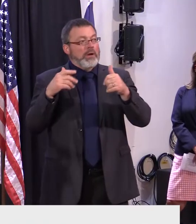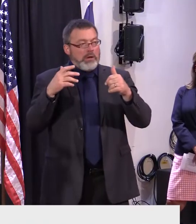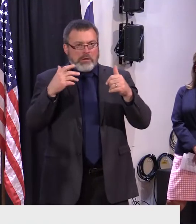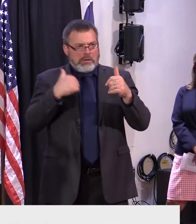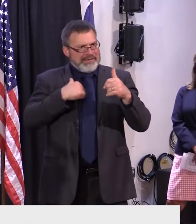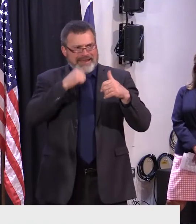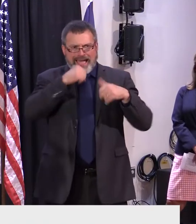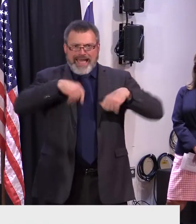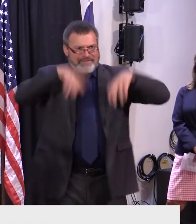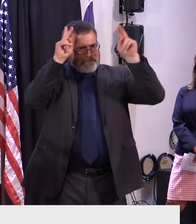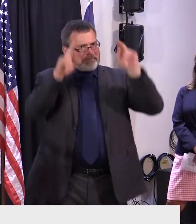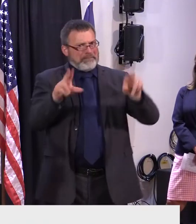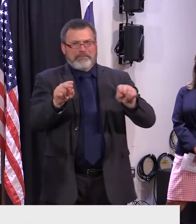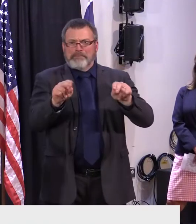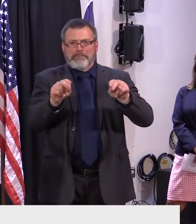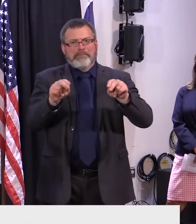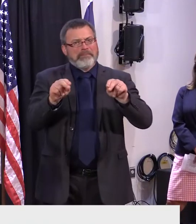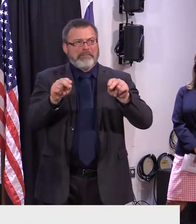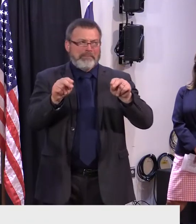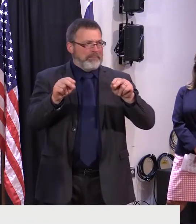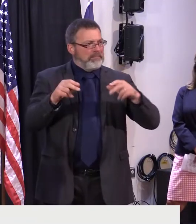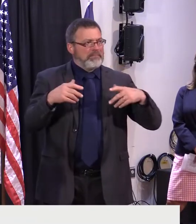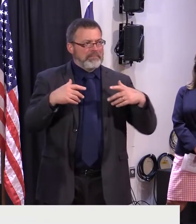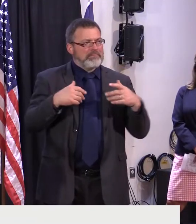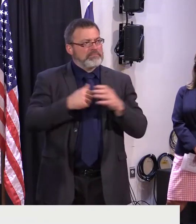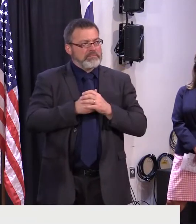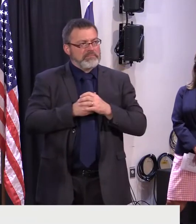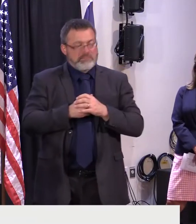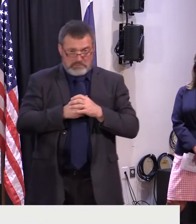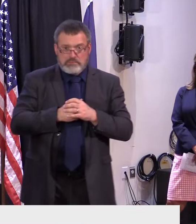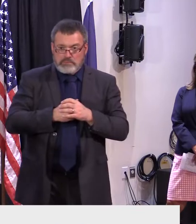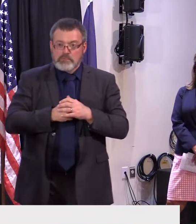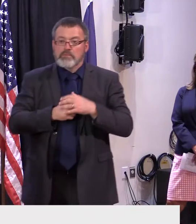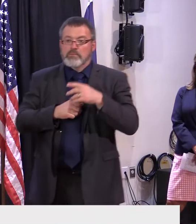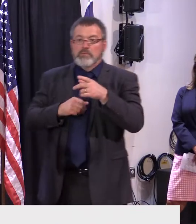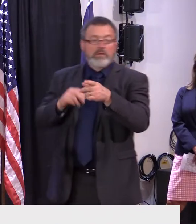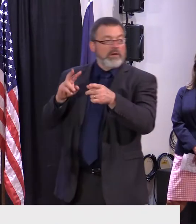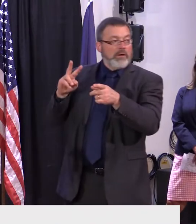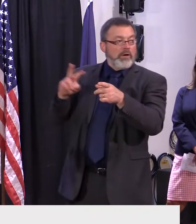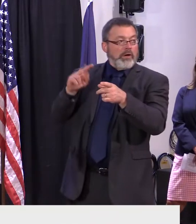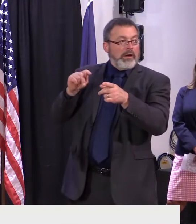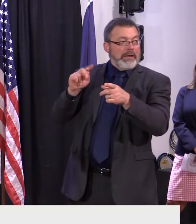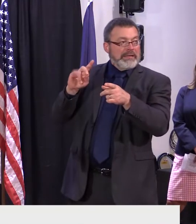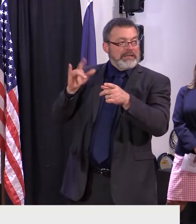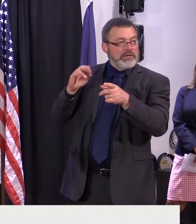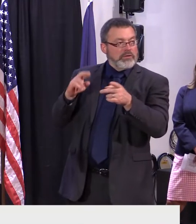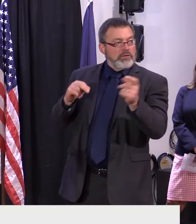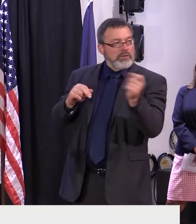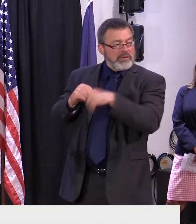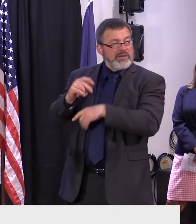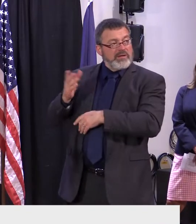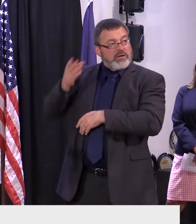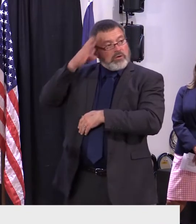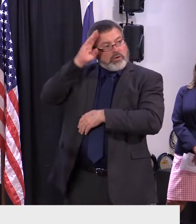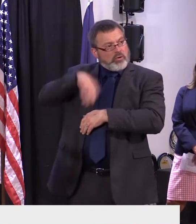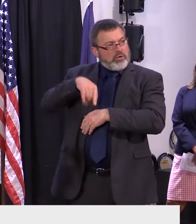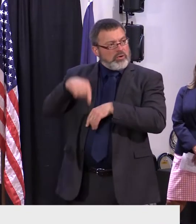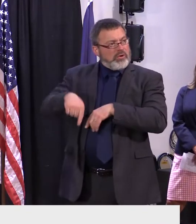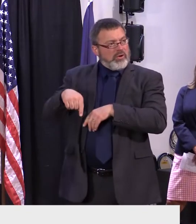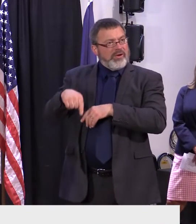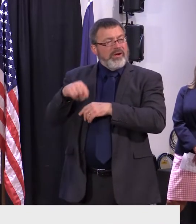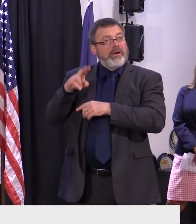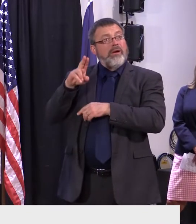workers who already live here, though, Vermont has a very low unemployment rate. So people already